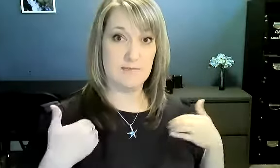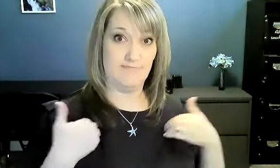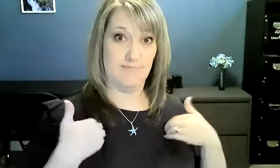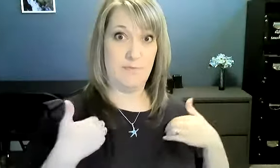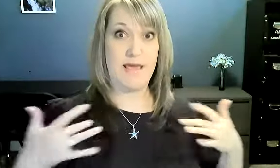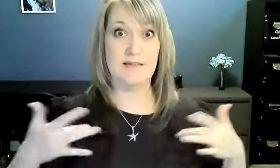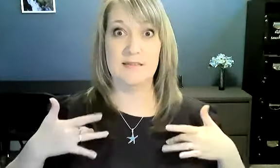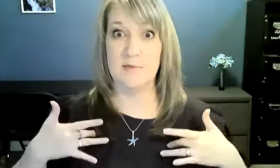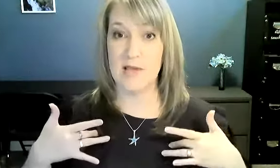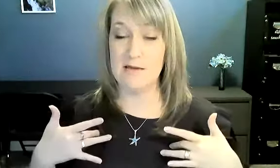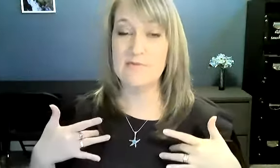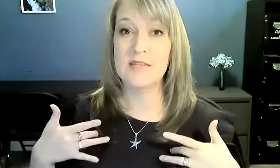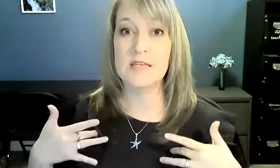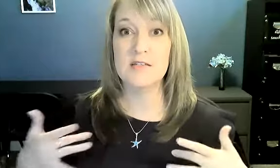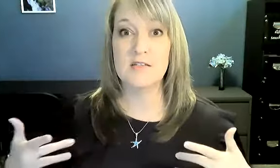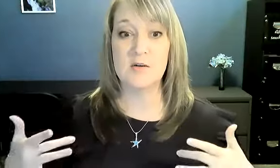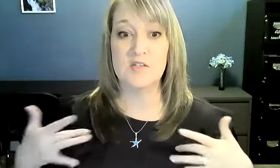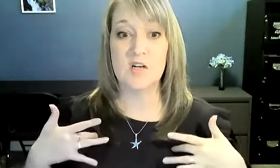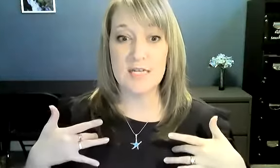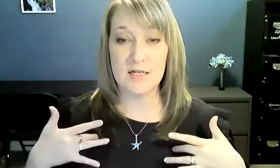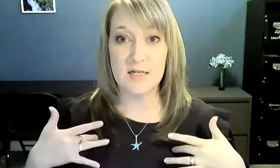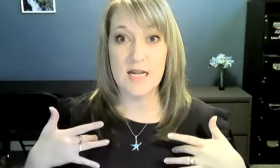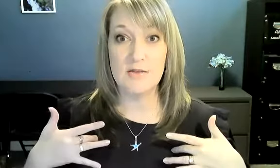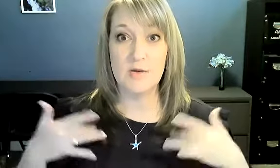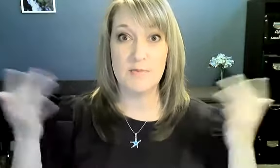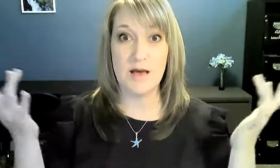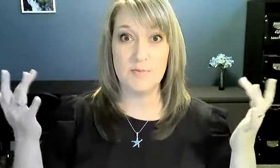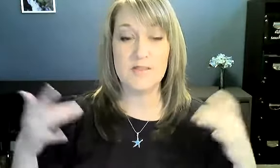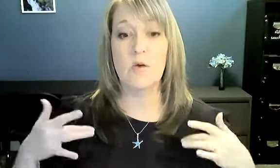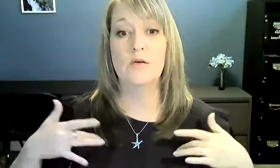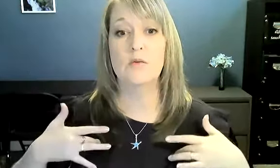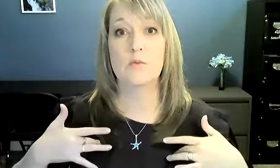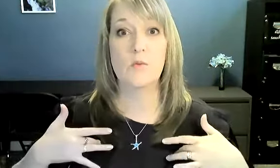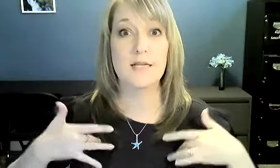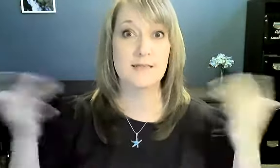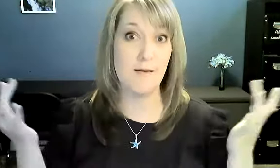pecs, okay? So start here, and then you come up. So what's up?